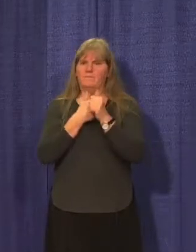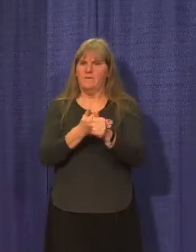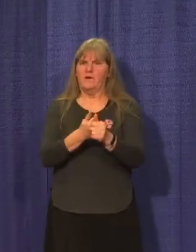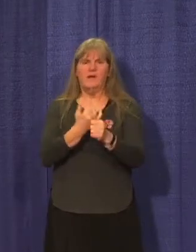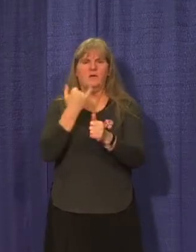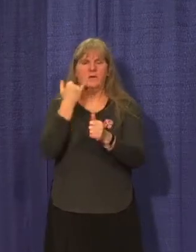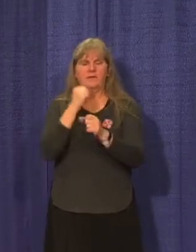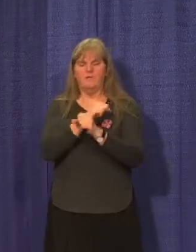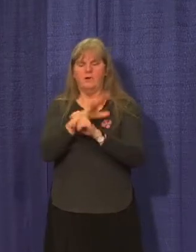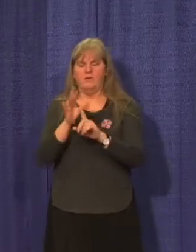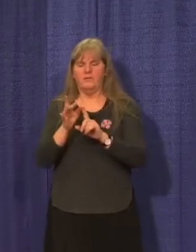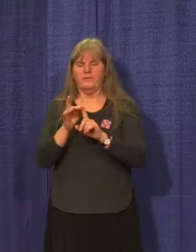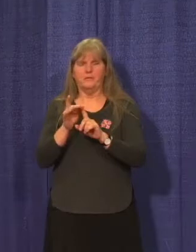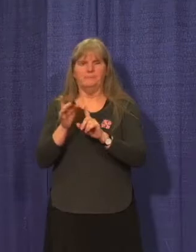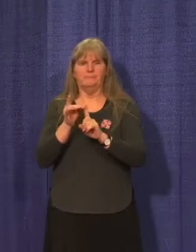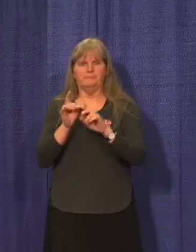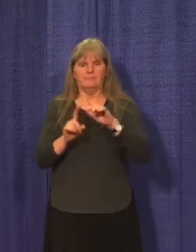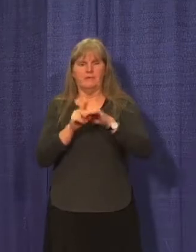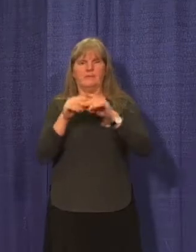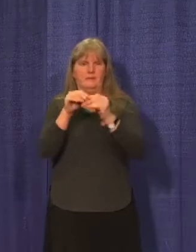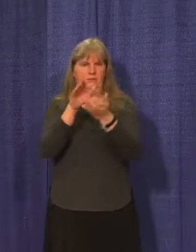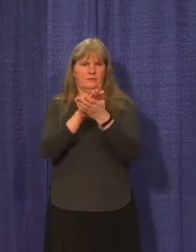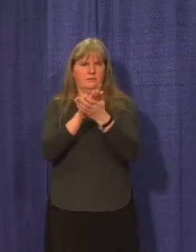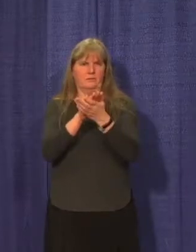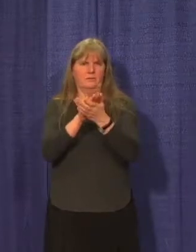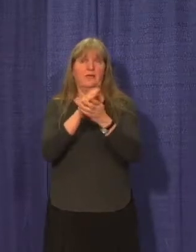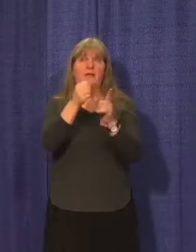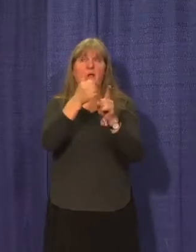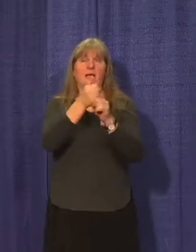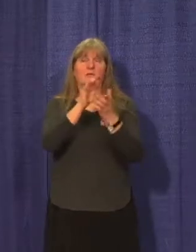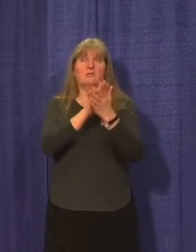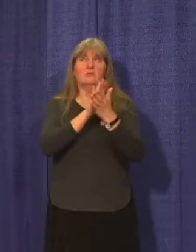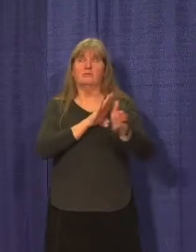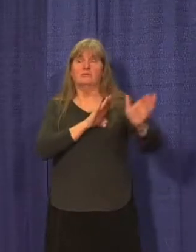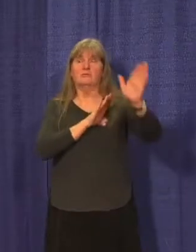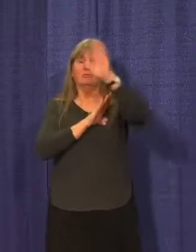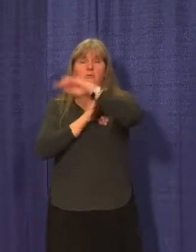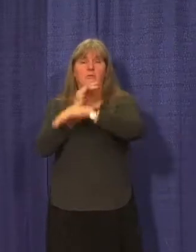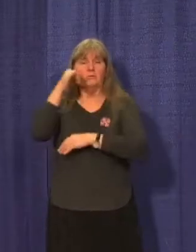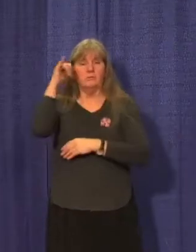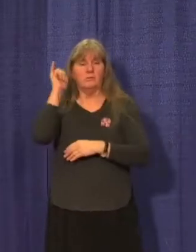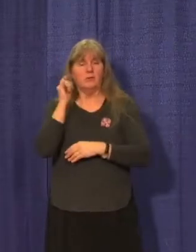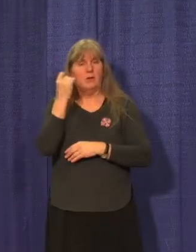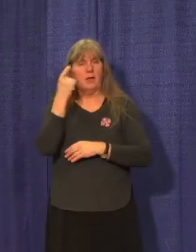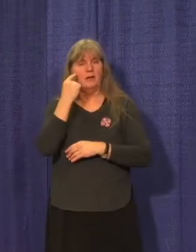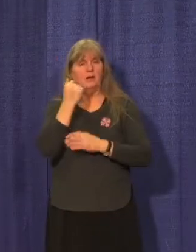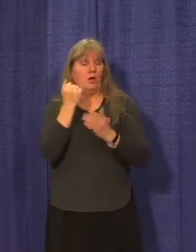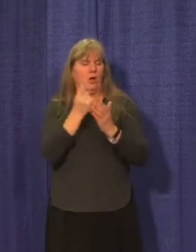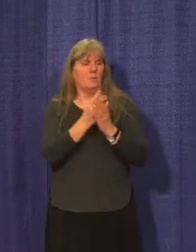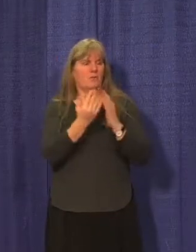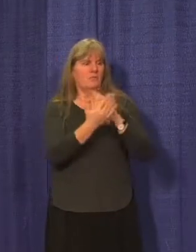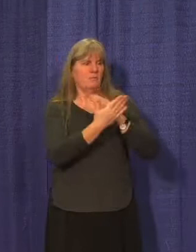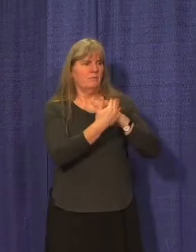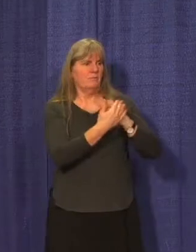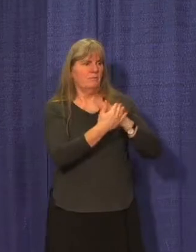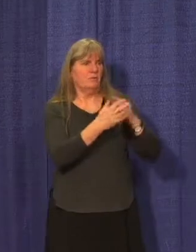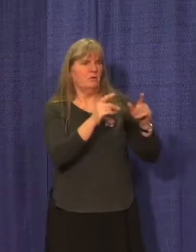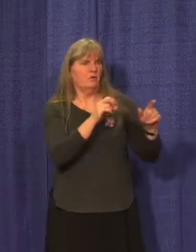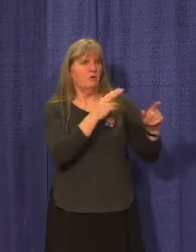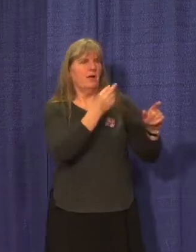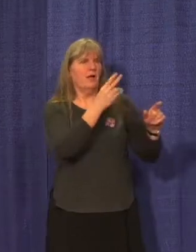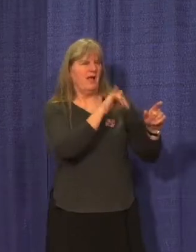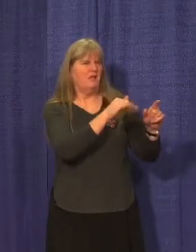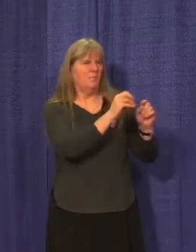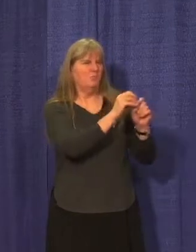operational plans for each school in the territory. They are based on the advice of the Chief Medical Officer of Health, and Dr. Hanley will